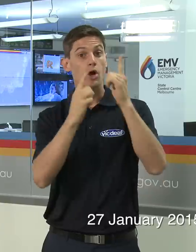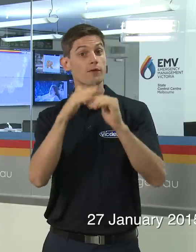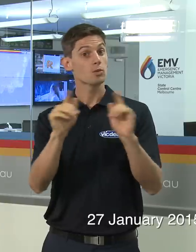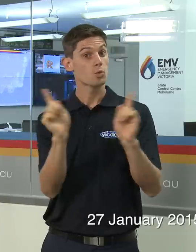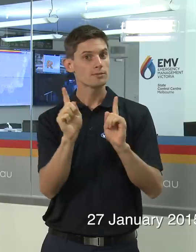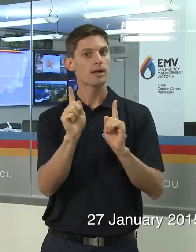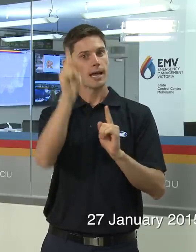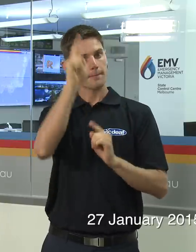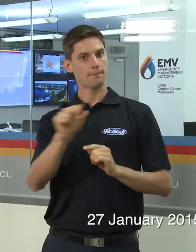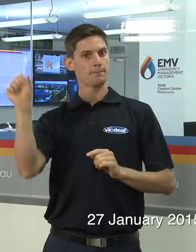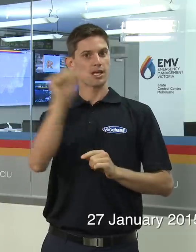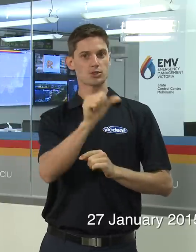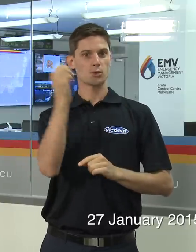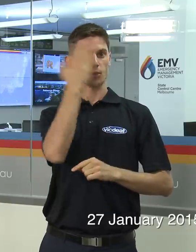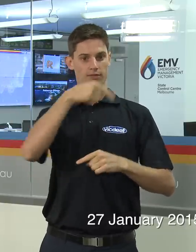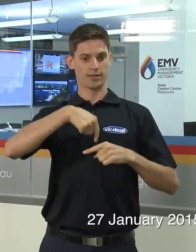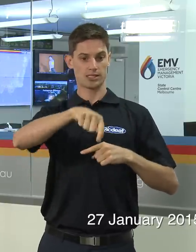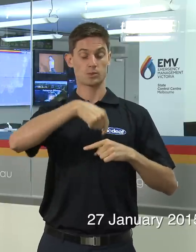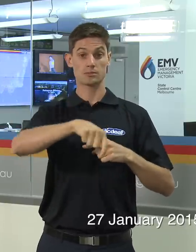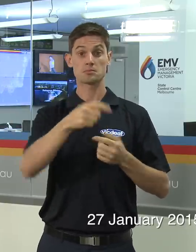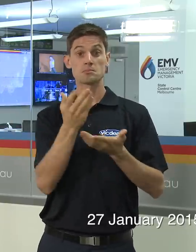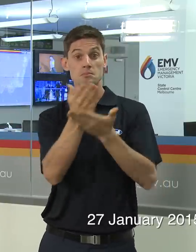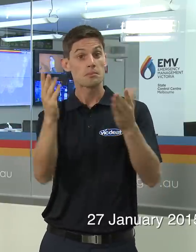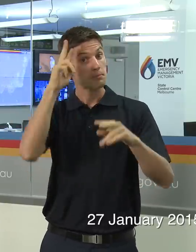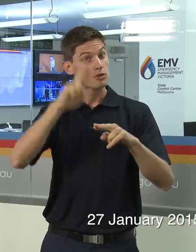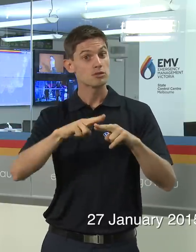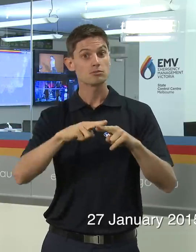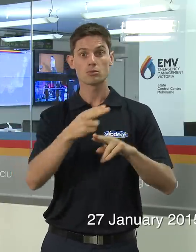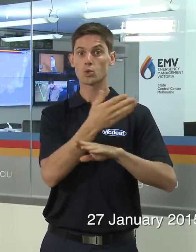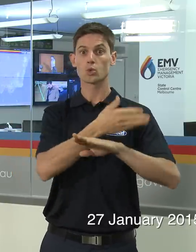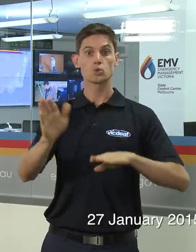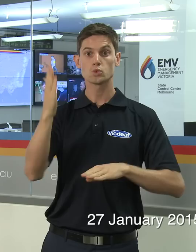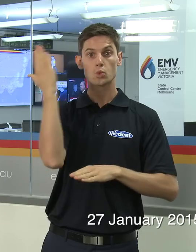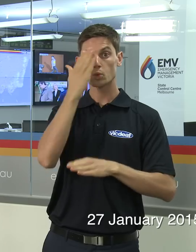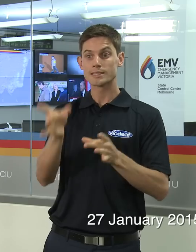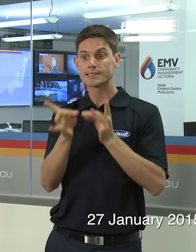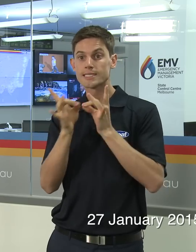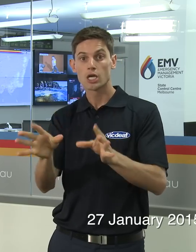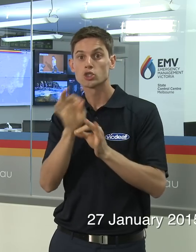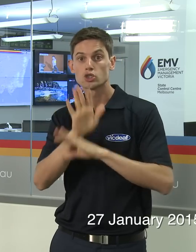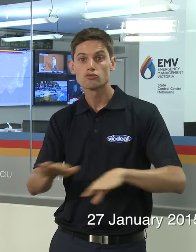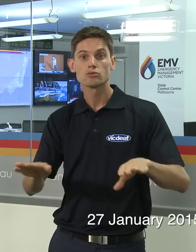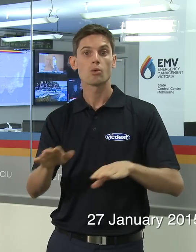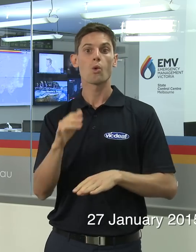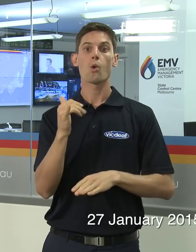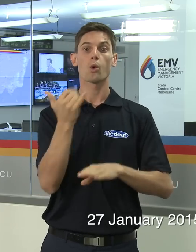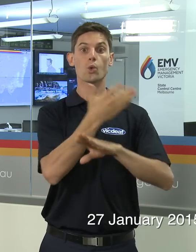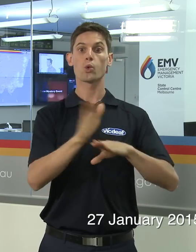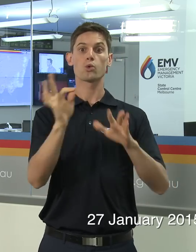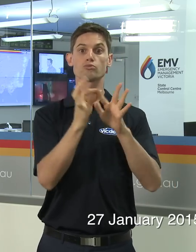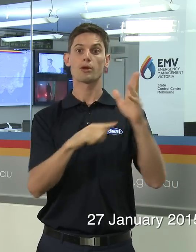those parents that have got children for the first time going to a school or to a new school or even back to school to refresh